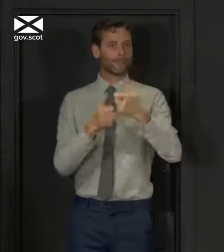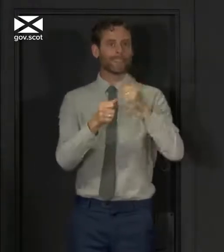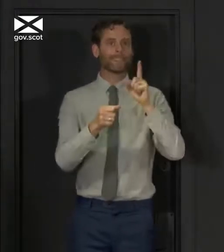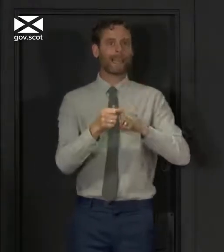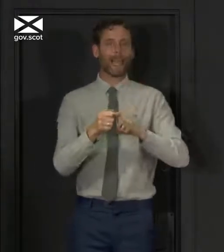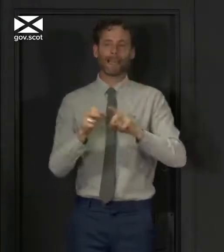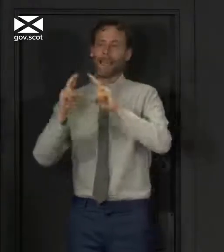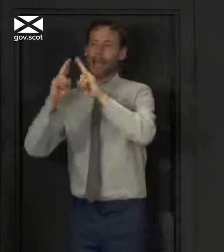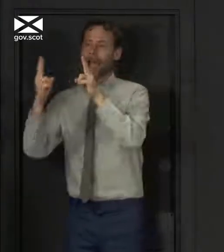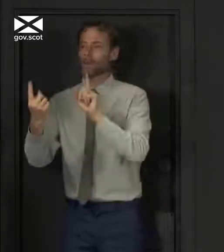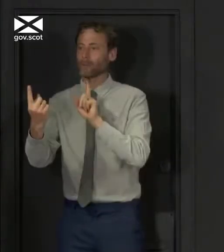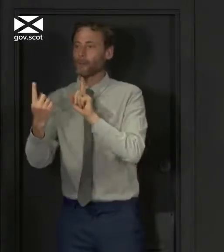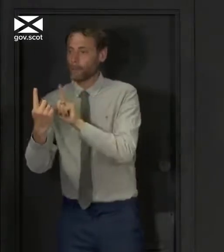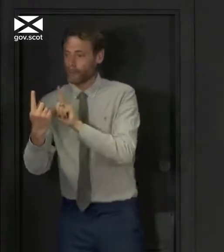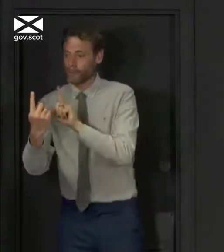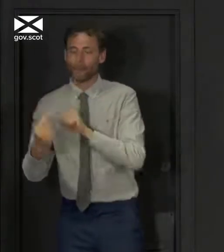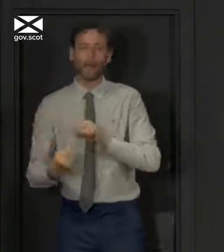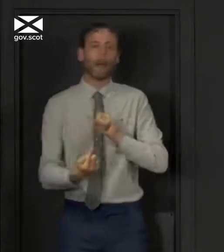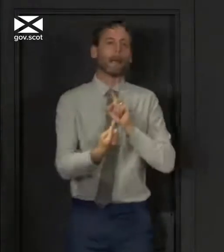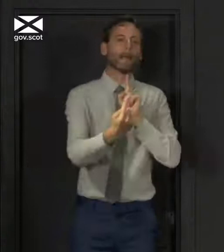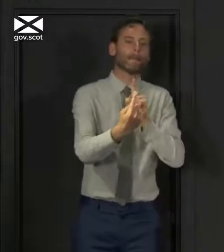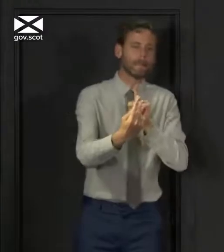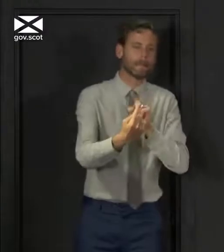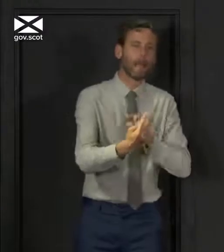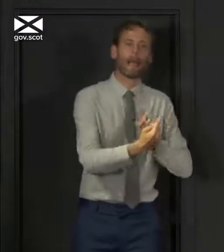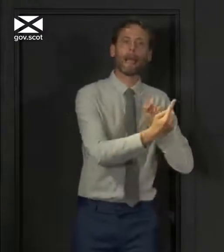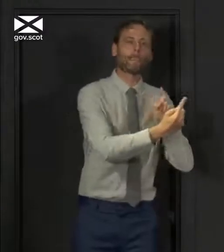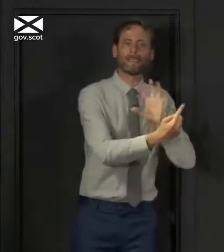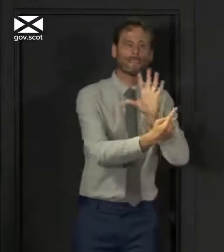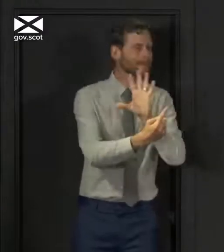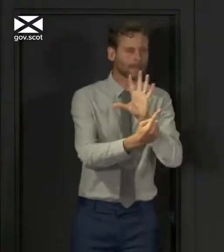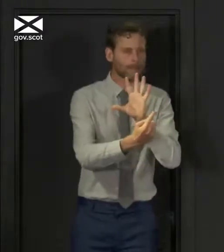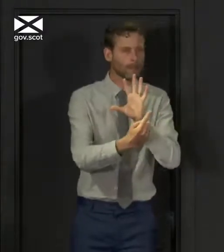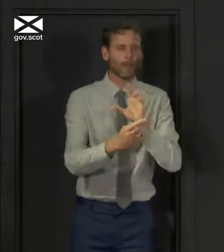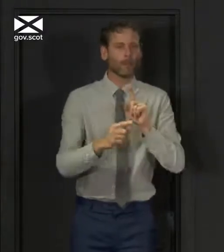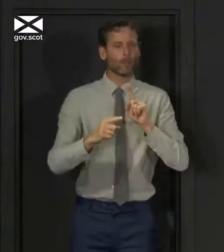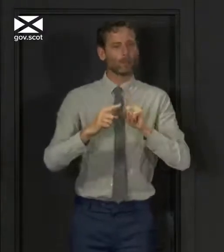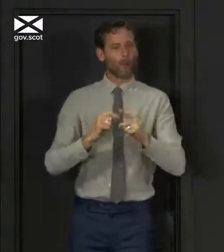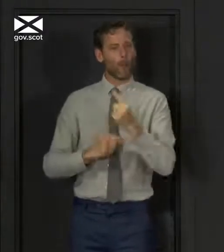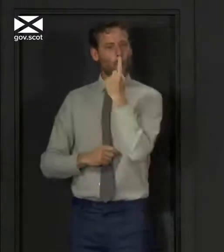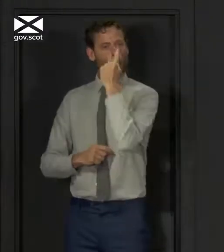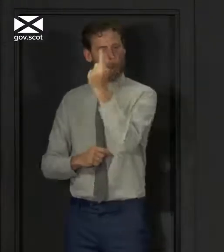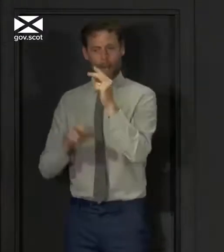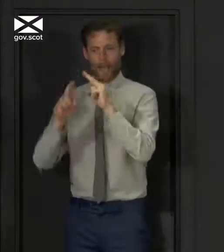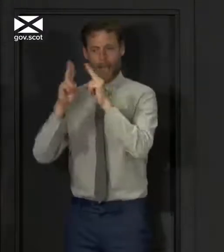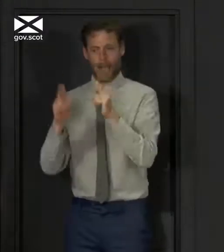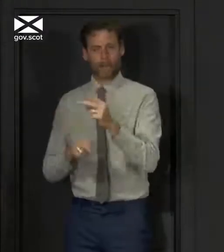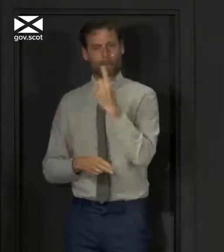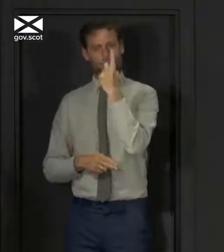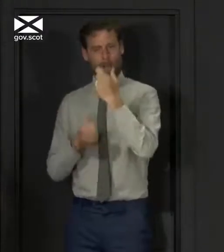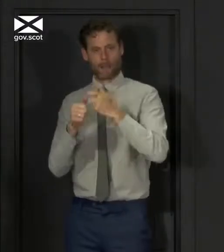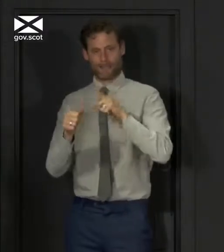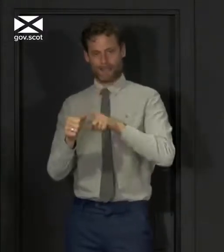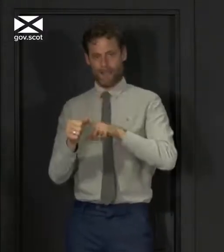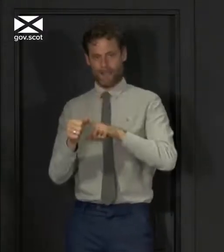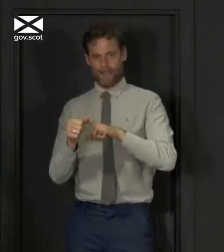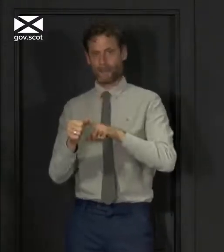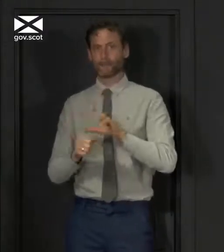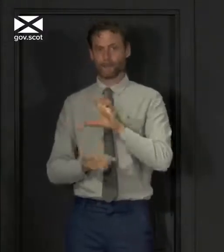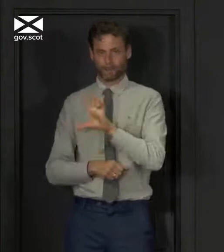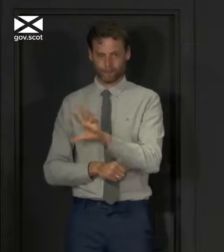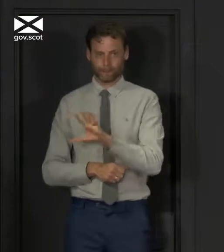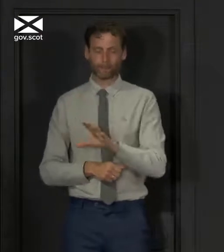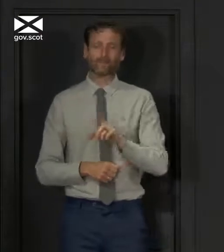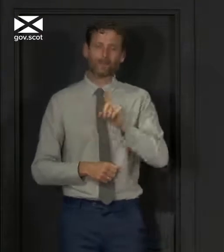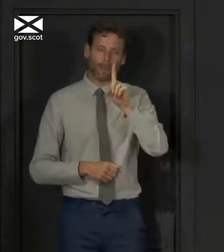This change will obviously allow us to meet with more people than we can right now. But please remember that we should still be meeting